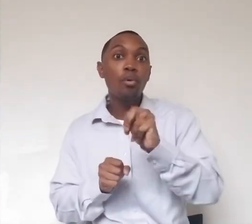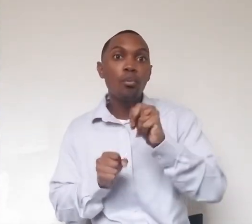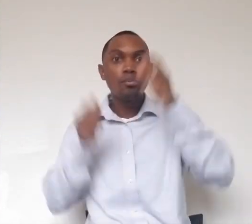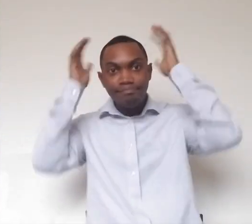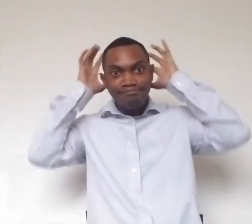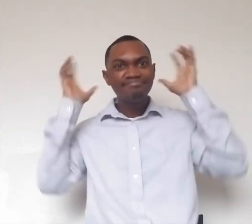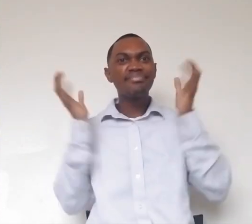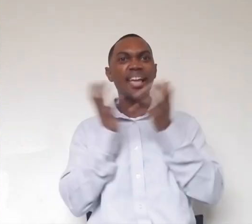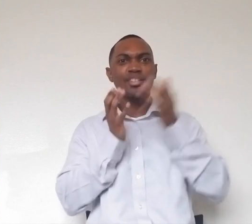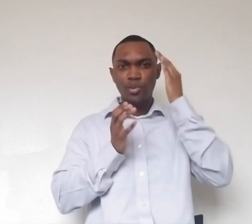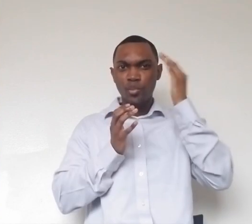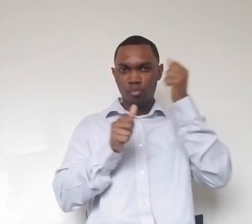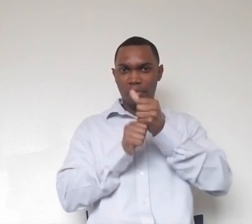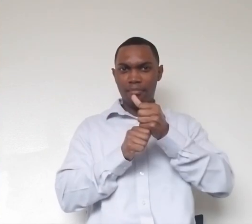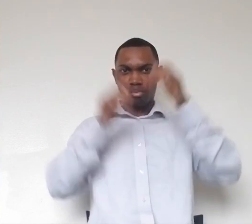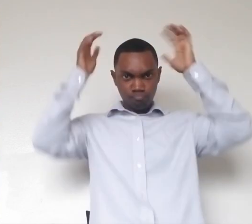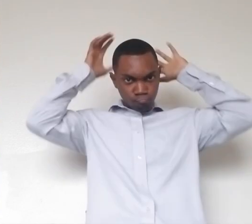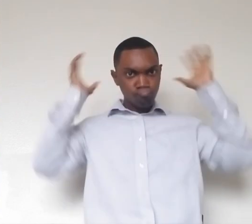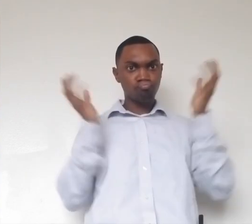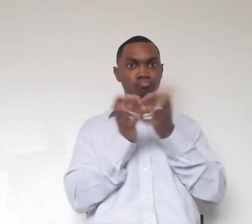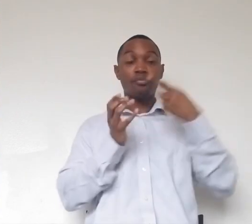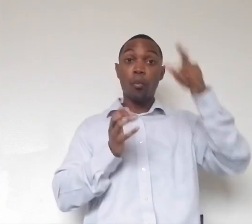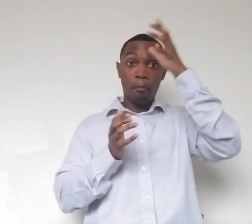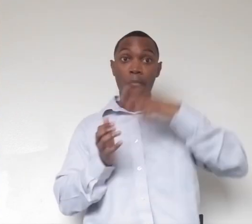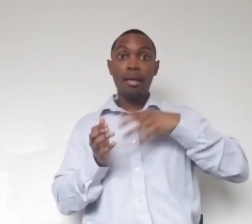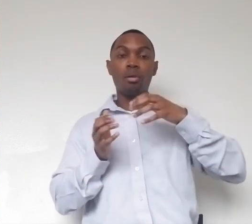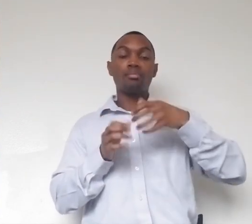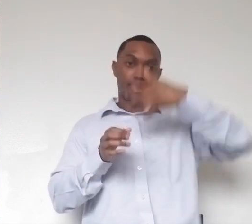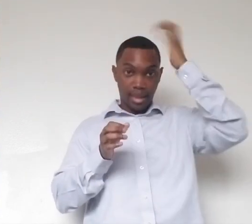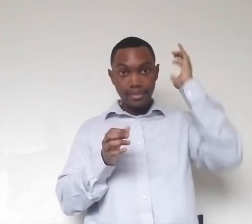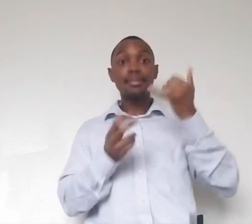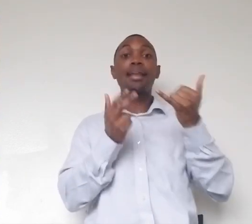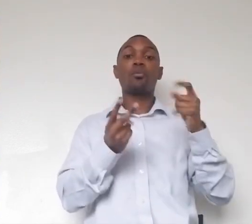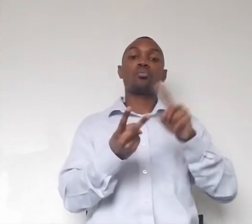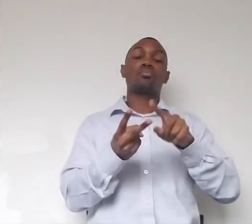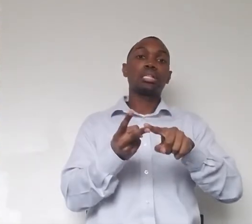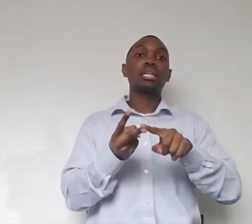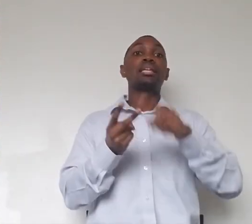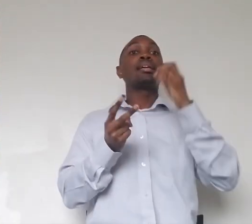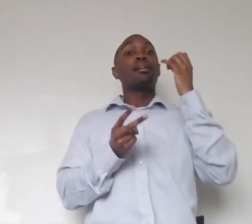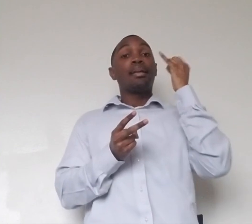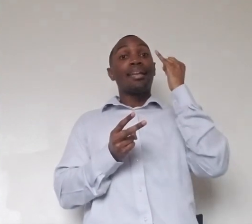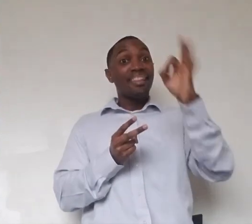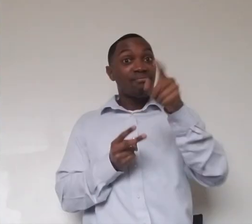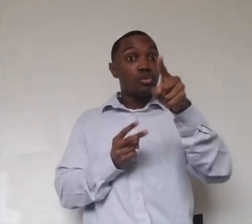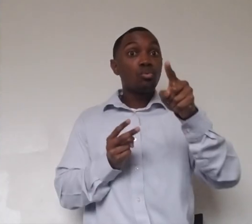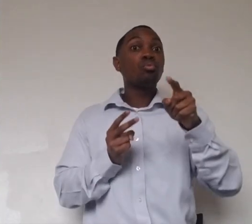And the second activity, um, will be great, especially for anybody out there who's fairly tech savvy. Um, we're actually going to encourage you to